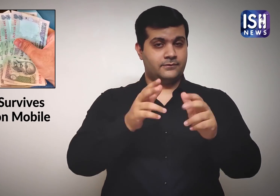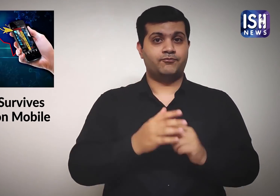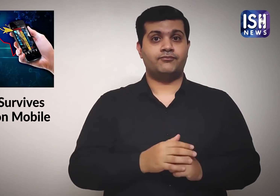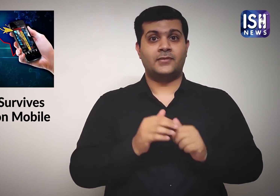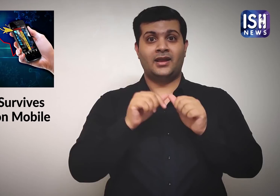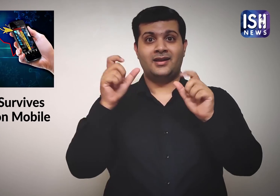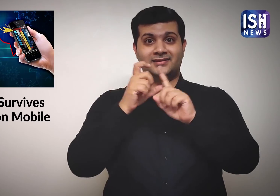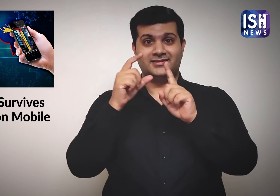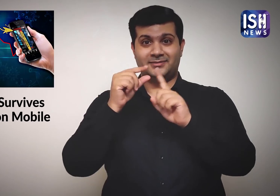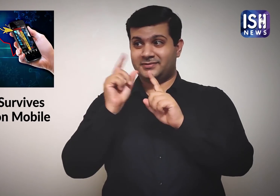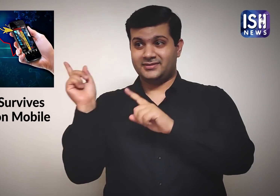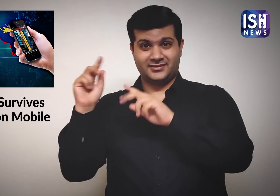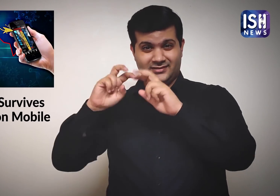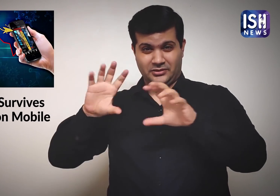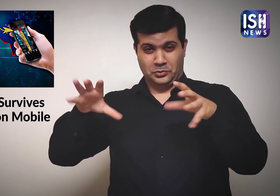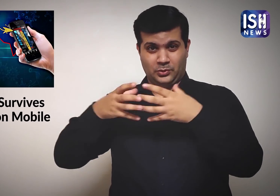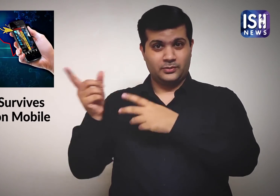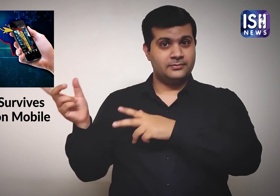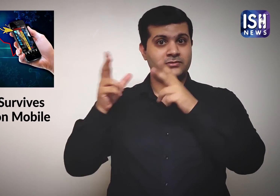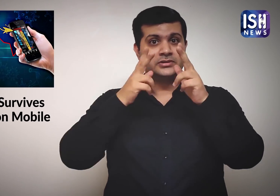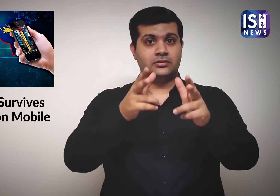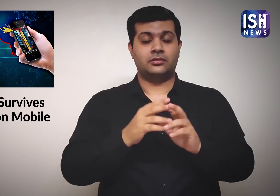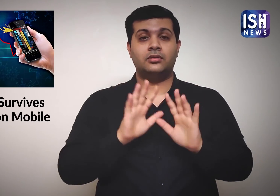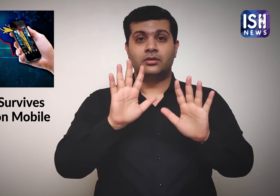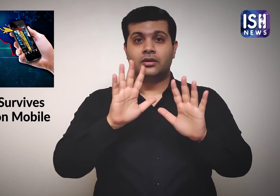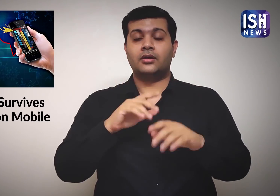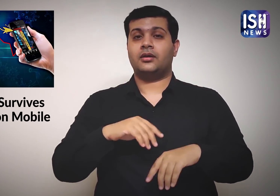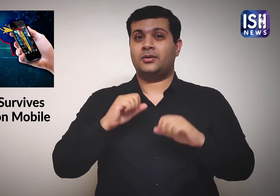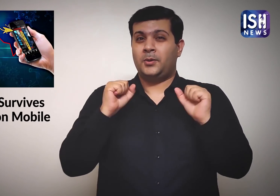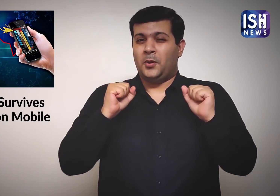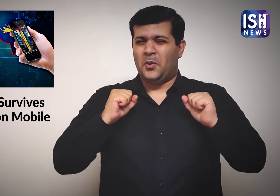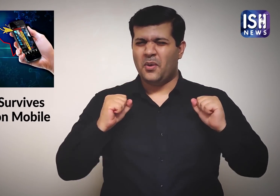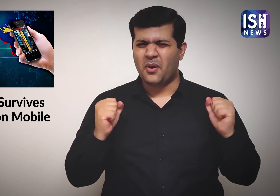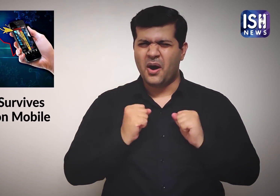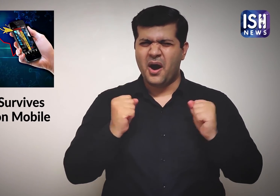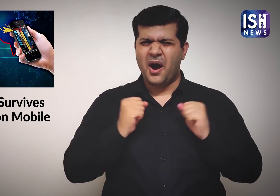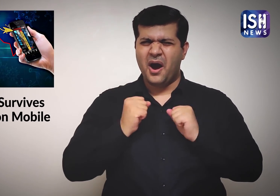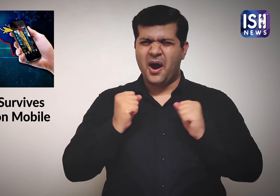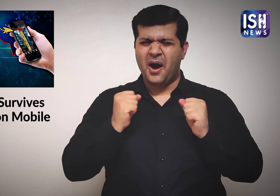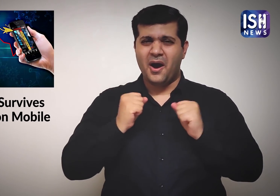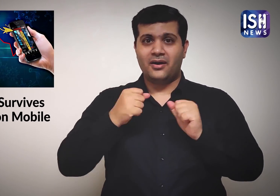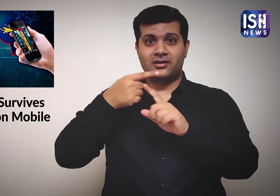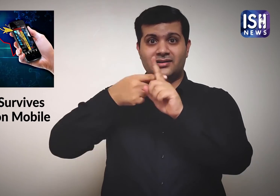4. The ACDP said that the virus in cold temperatures